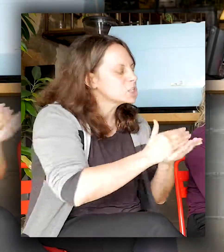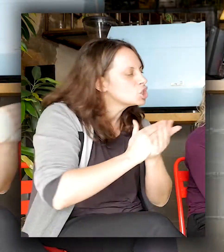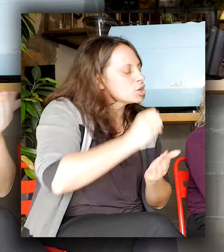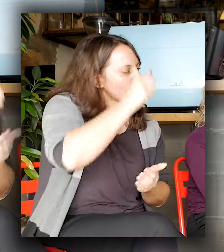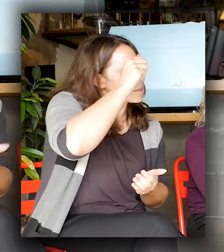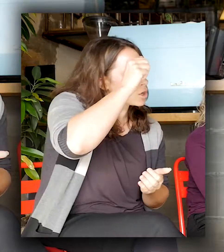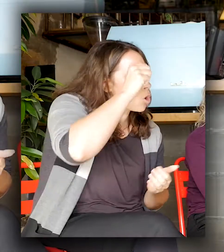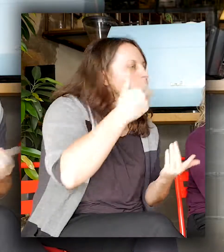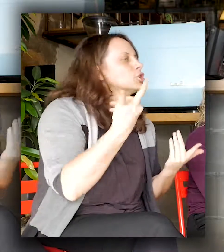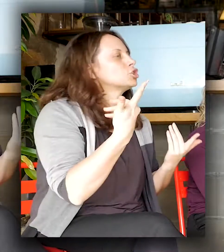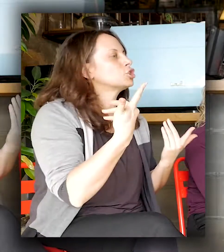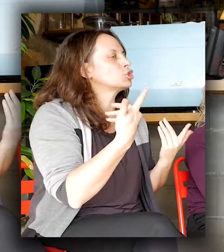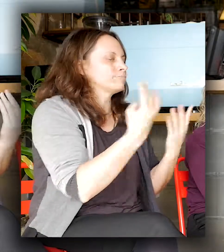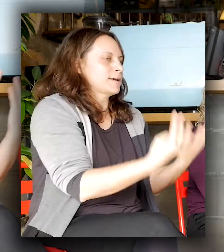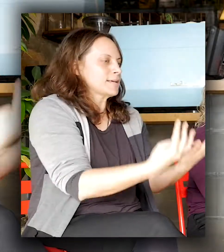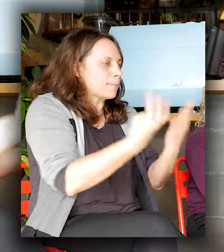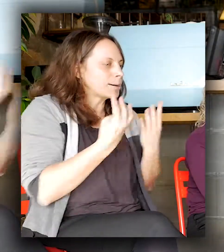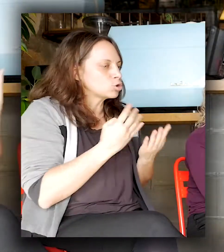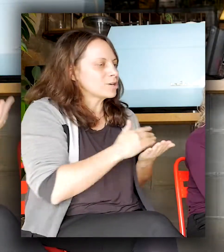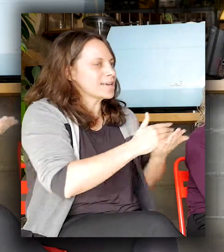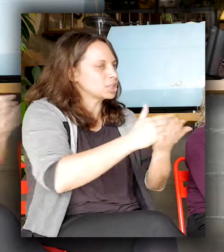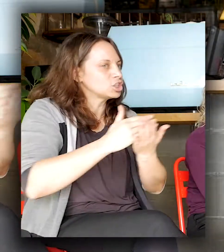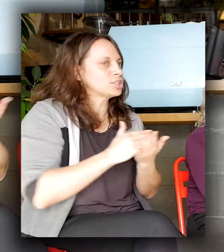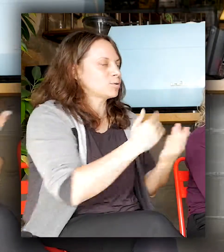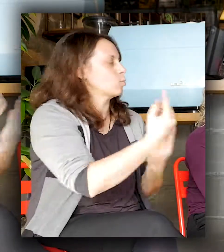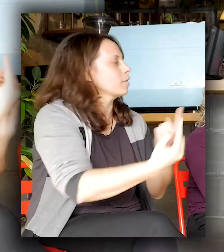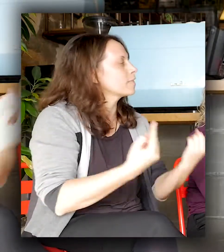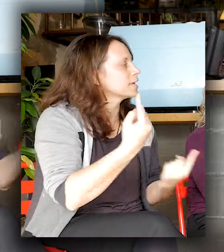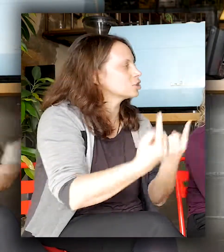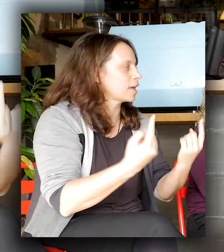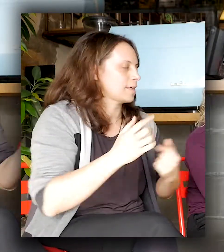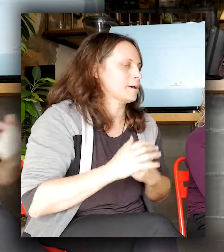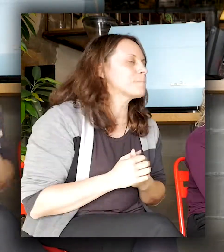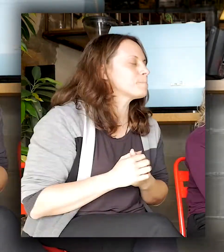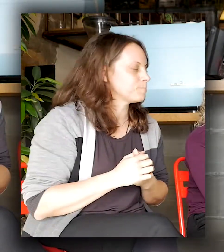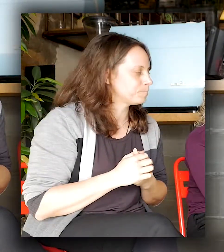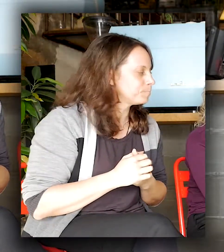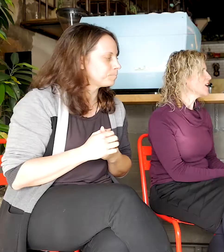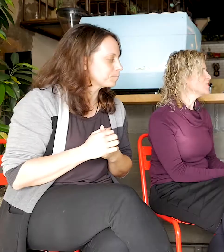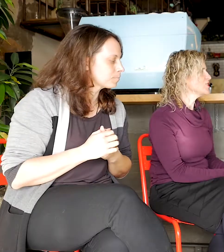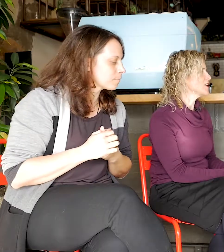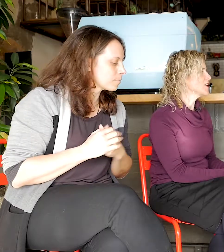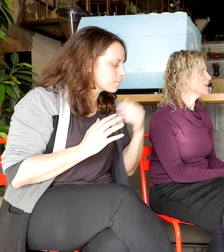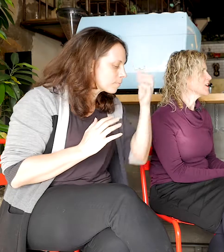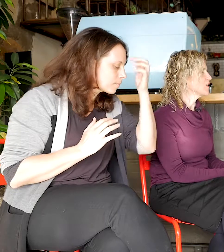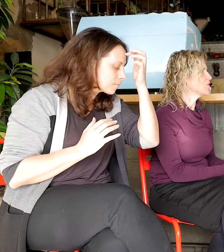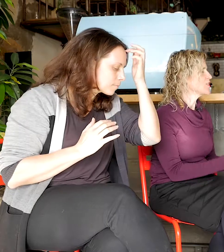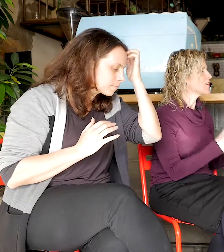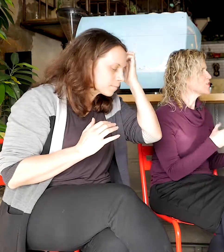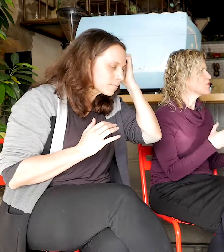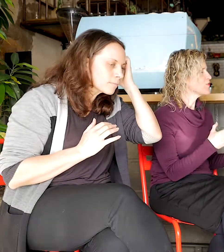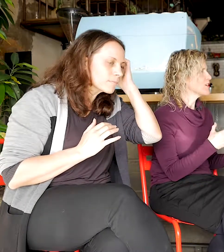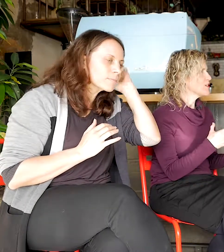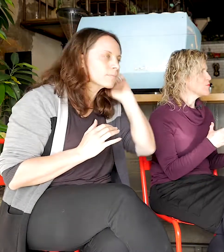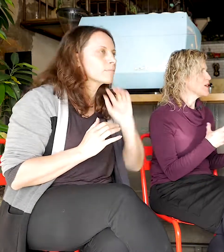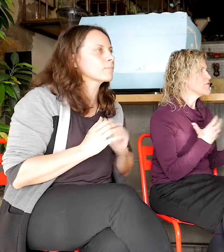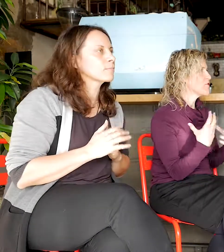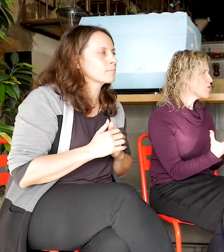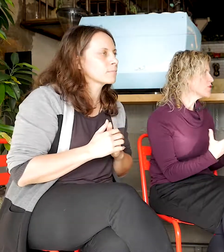sharing that information with each other is really important for the deaf community. How do you think, you know, that sort of being involved